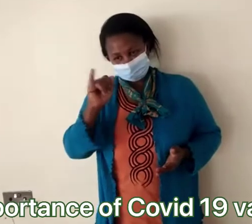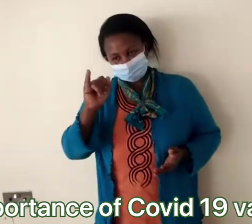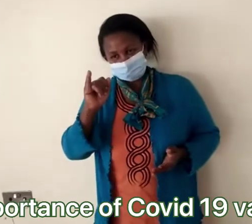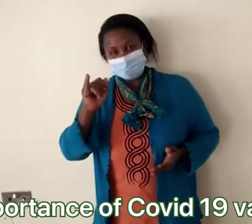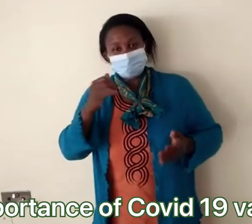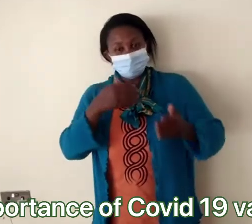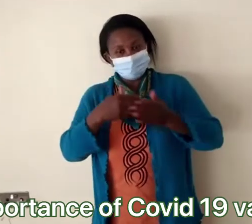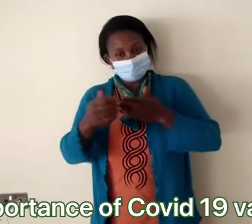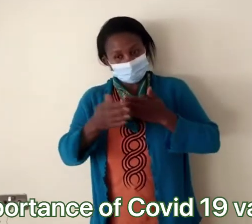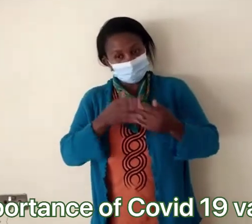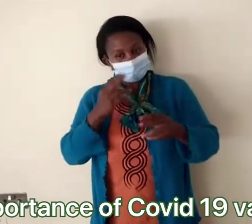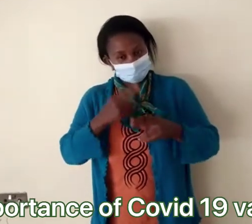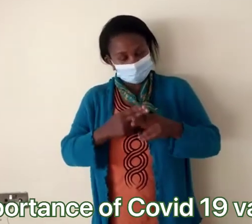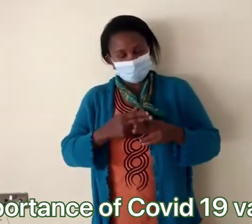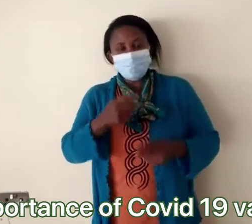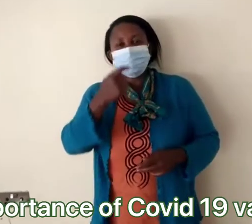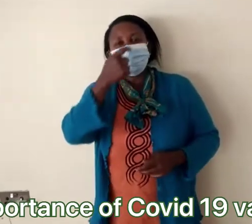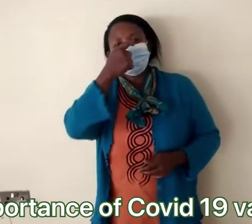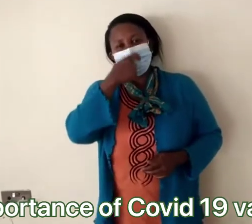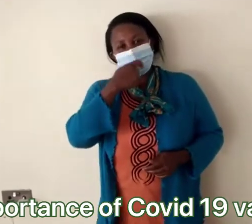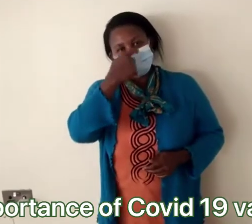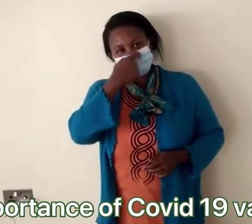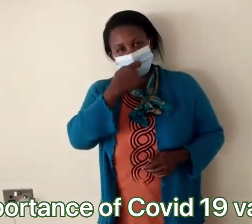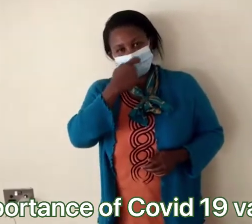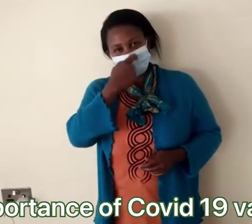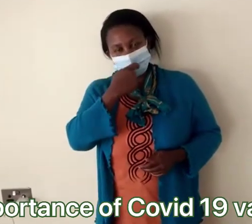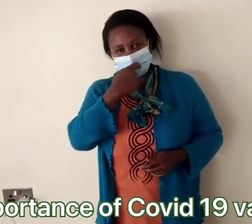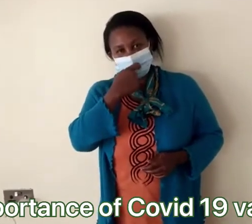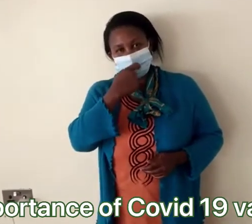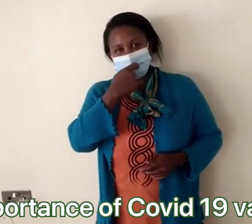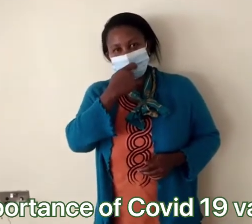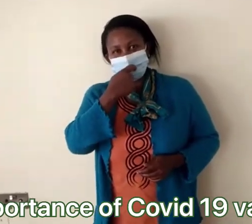Madhi, my sign name is Christine.